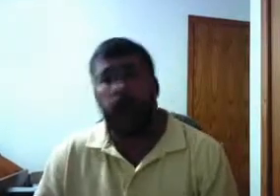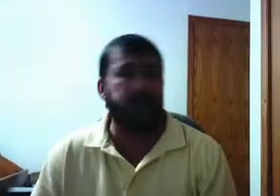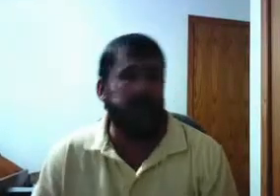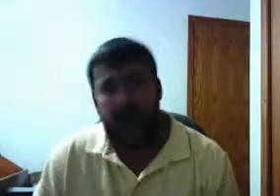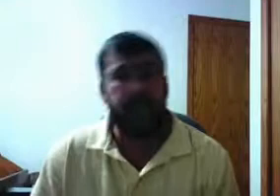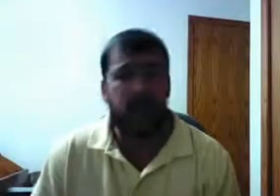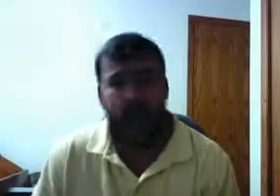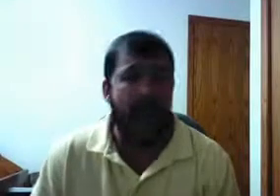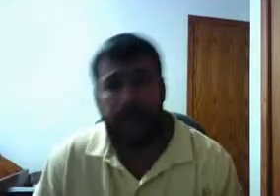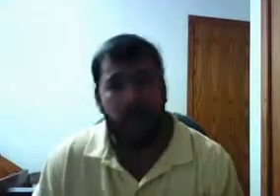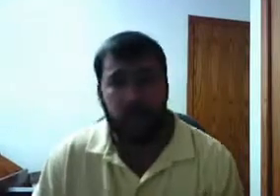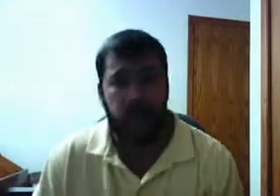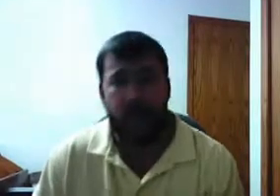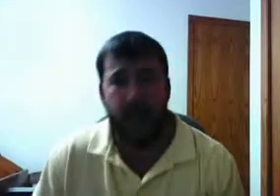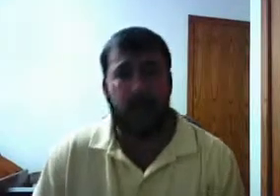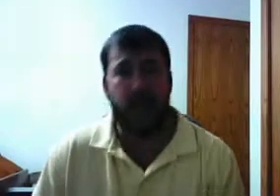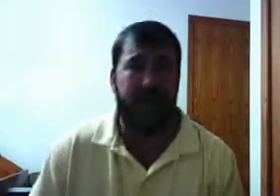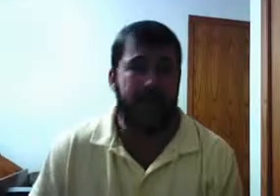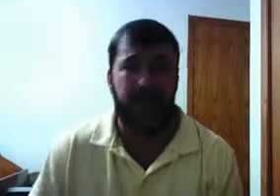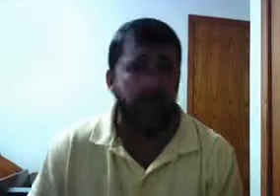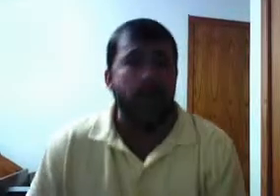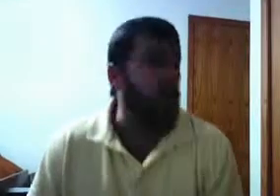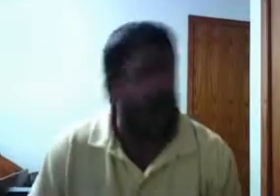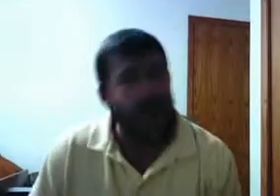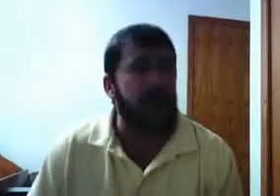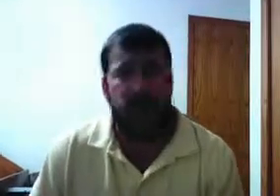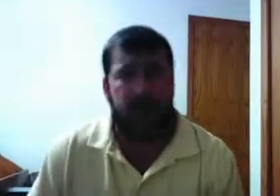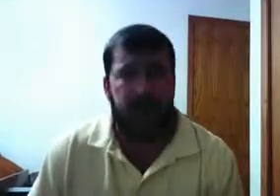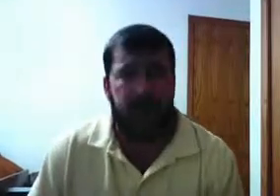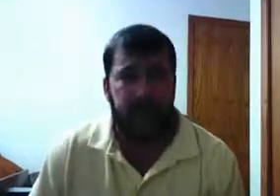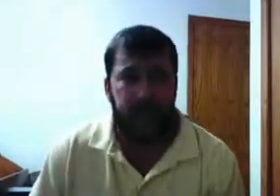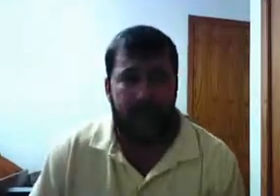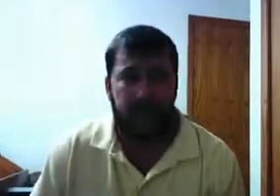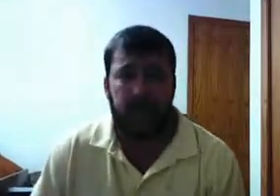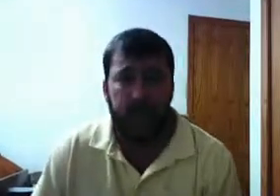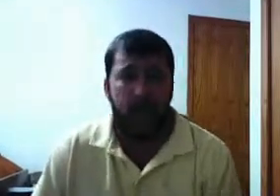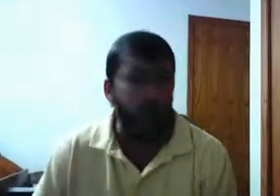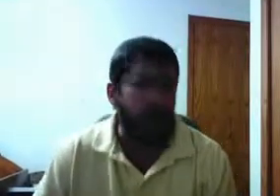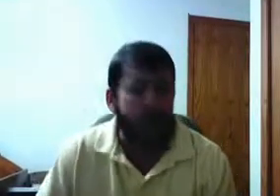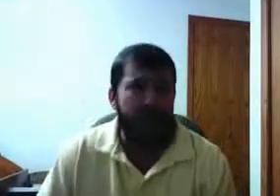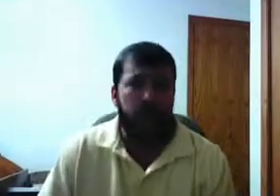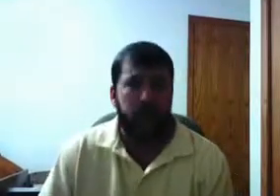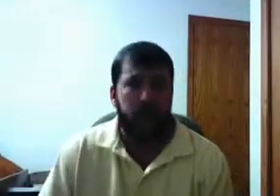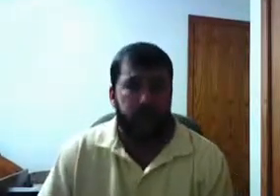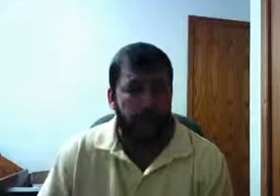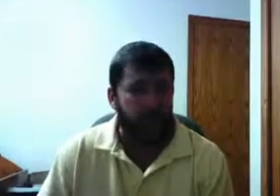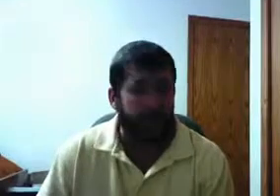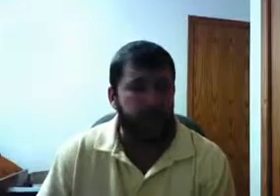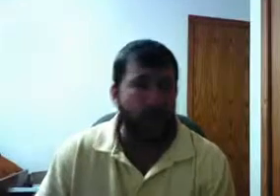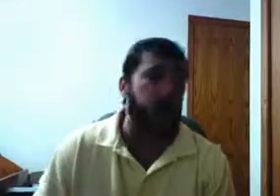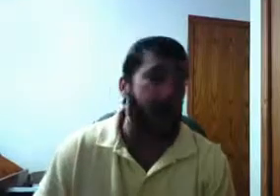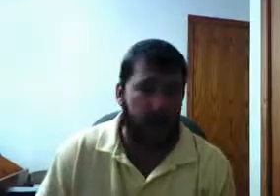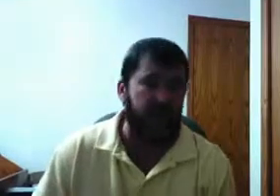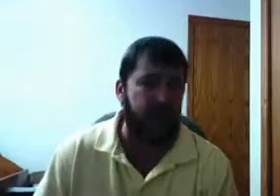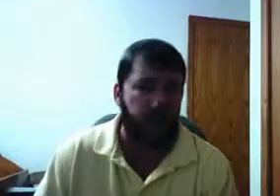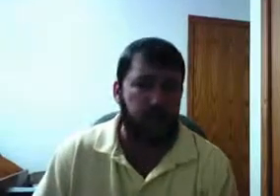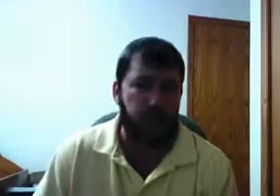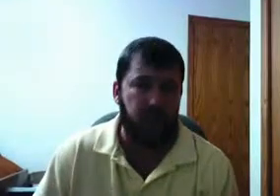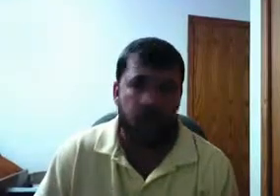debt in your eyeballs from trying to win an election, we allowed you to get in debt, see? We allowed all these people to be broke by trying to support you, because we